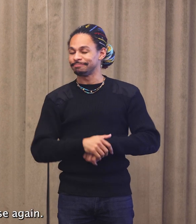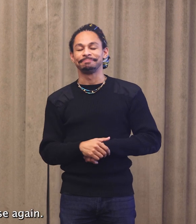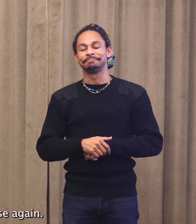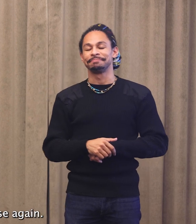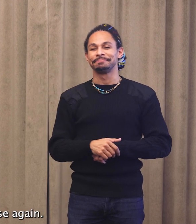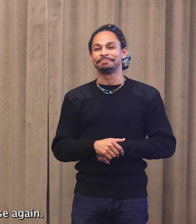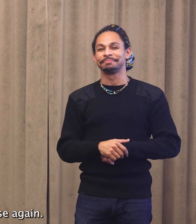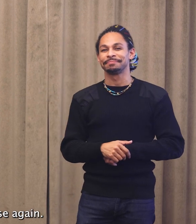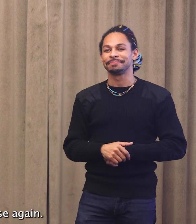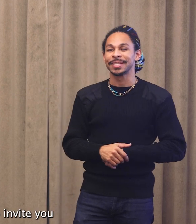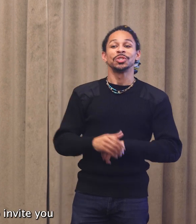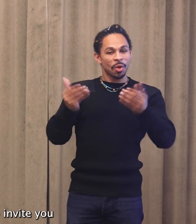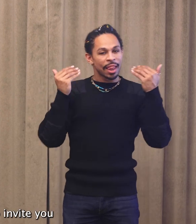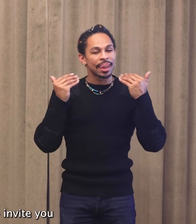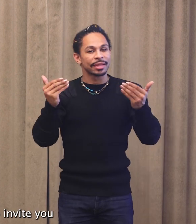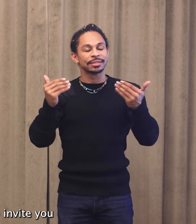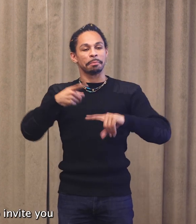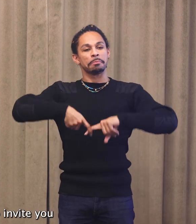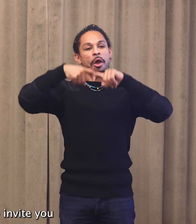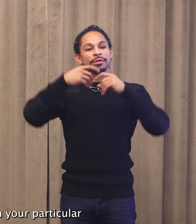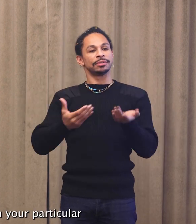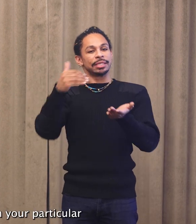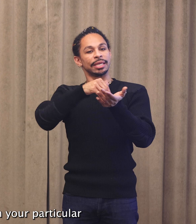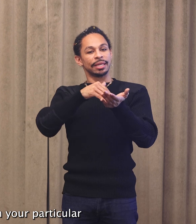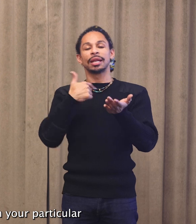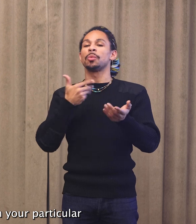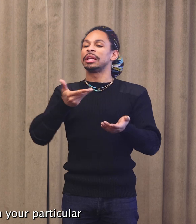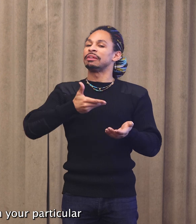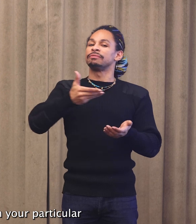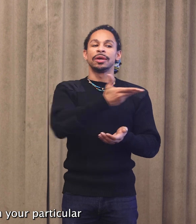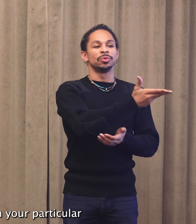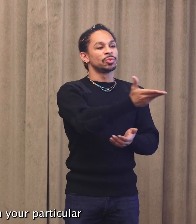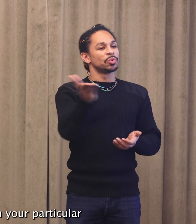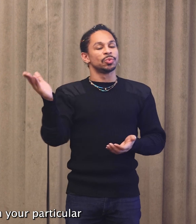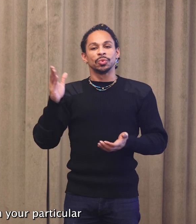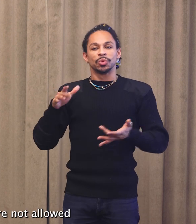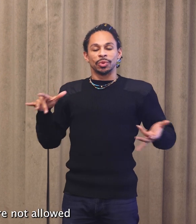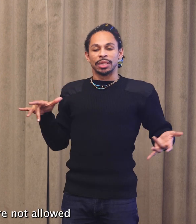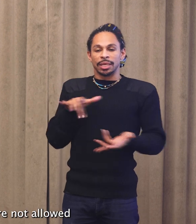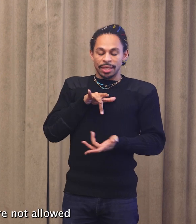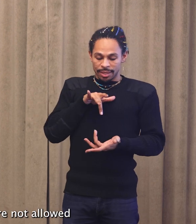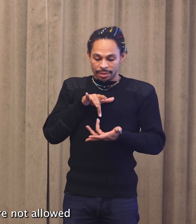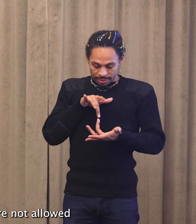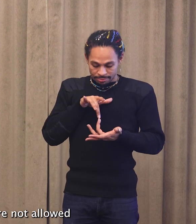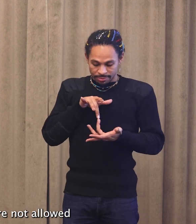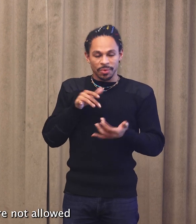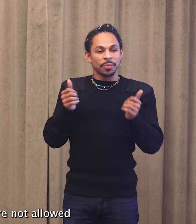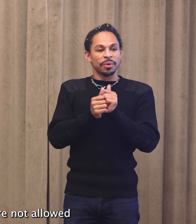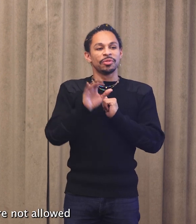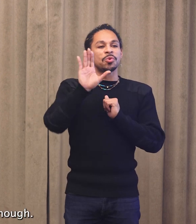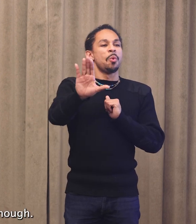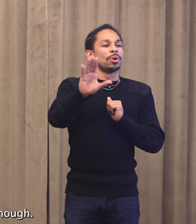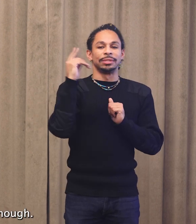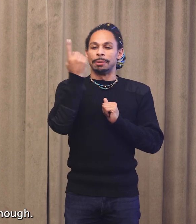So let's pause again, and I'd like to invite you to touch back in with your particular something, you are